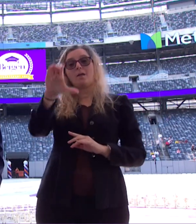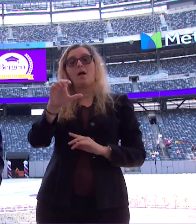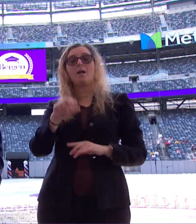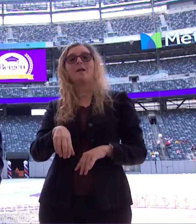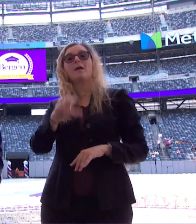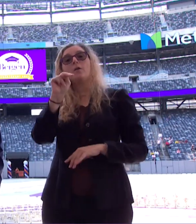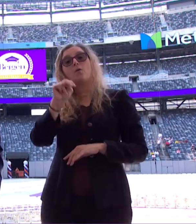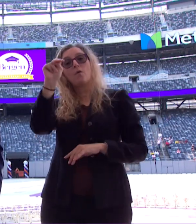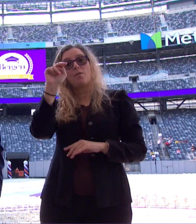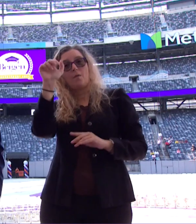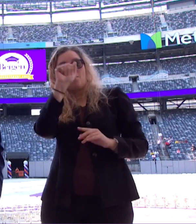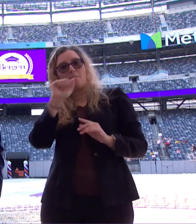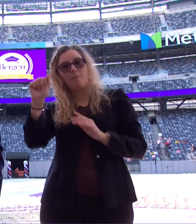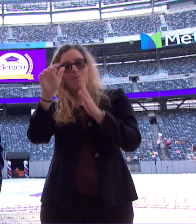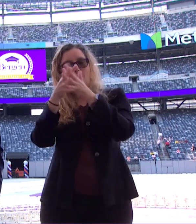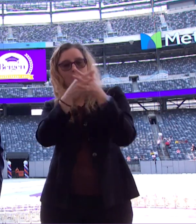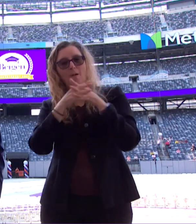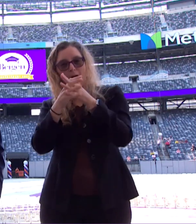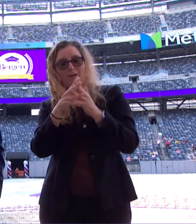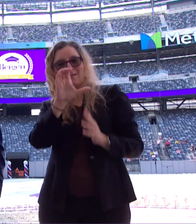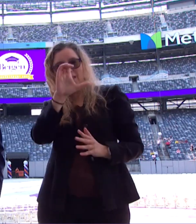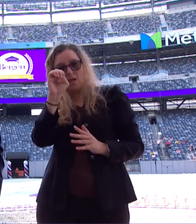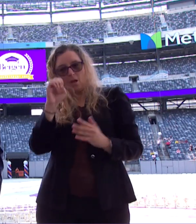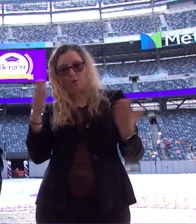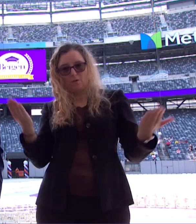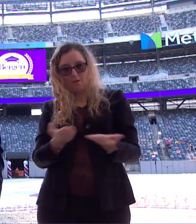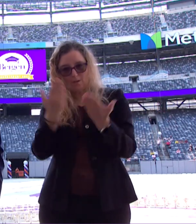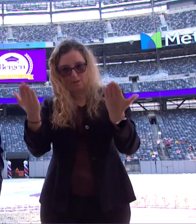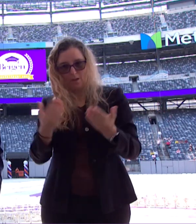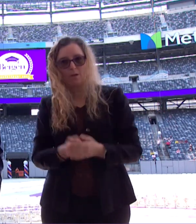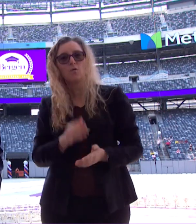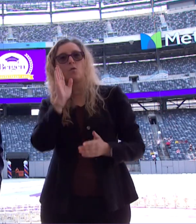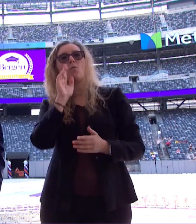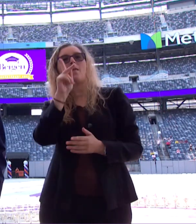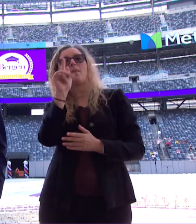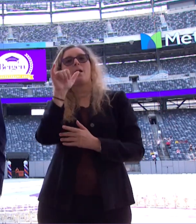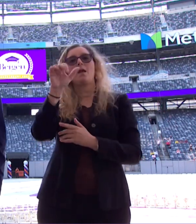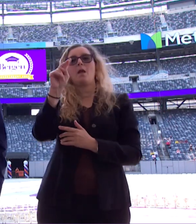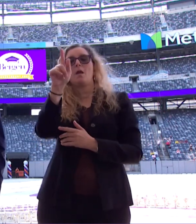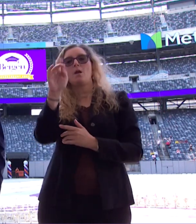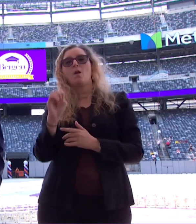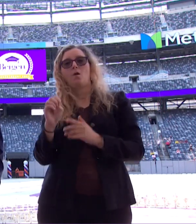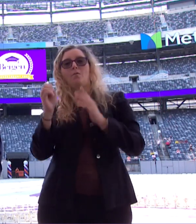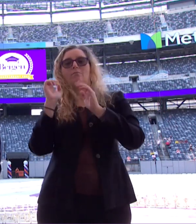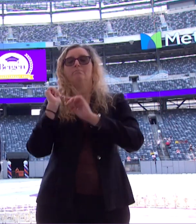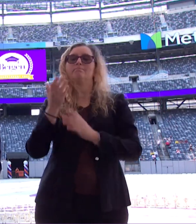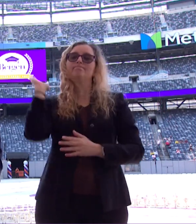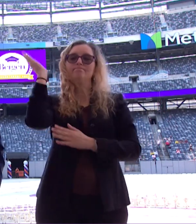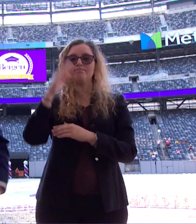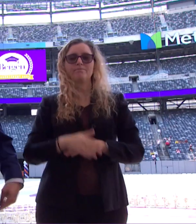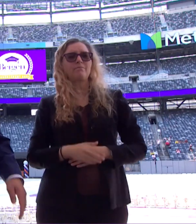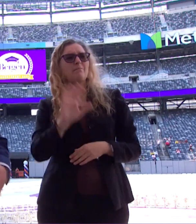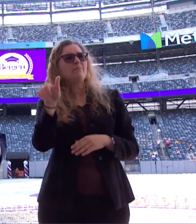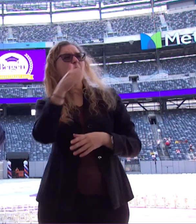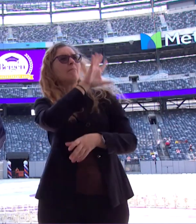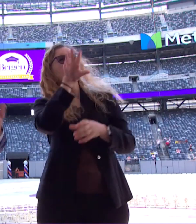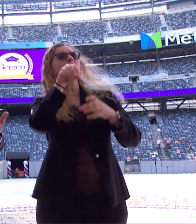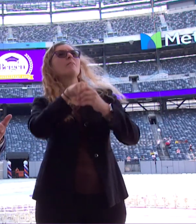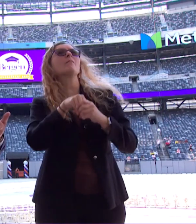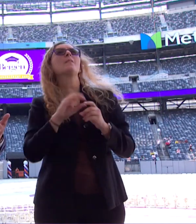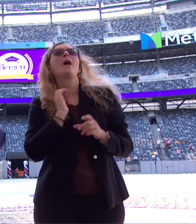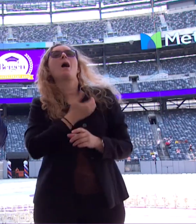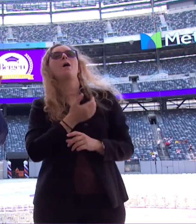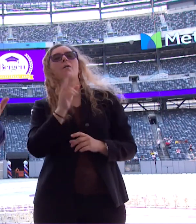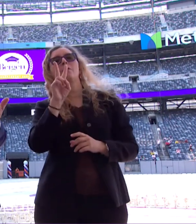America, Megan Lee, she is here, and she will deliver the keynote address. Who else is part of the platform party? We have our